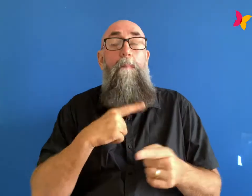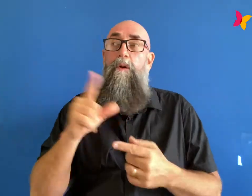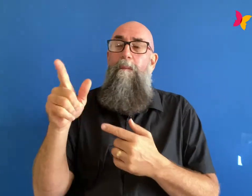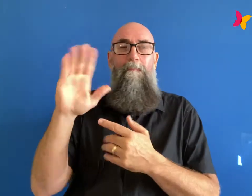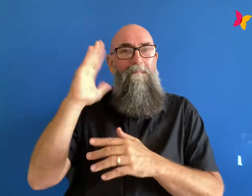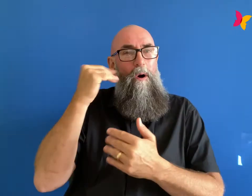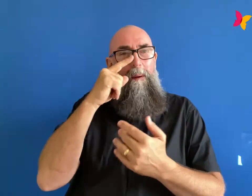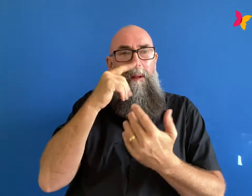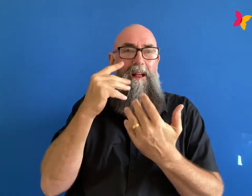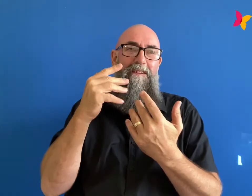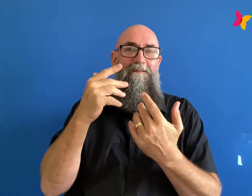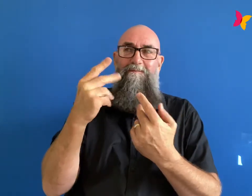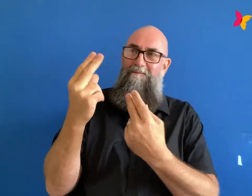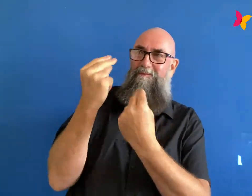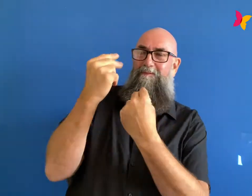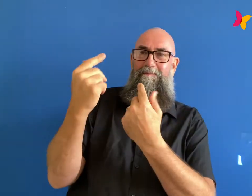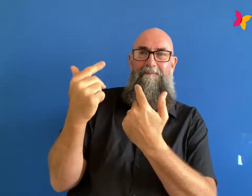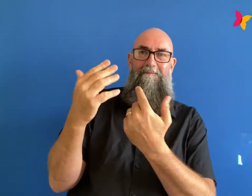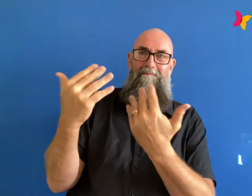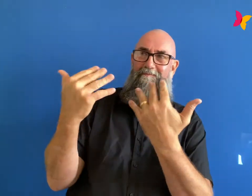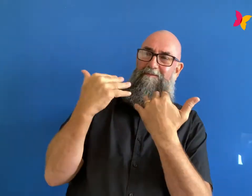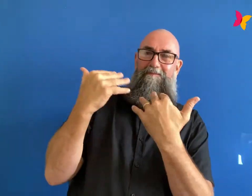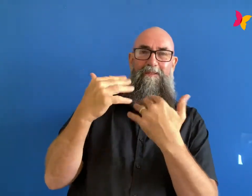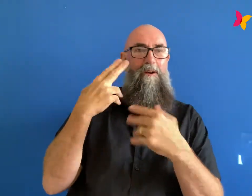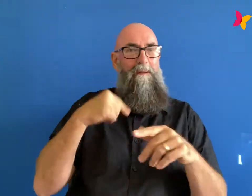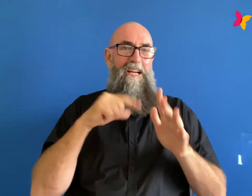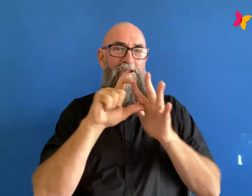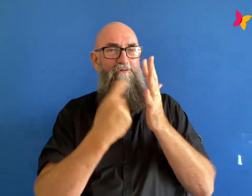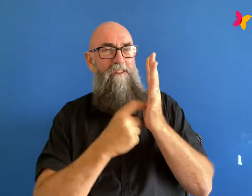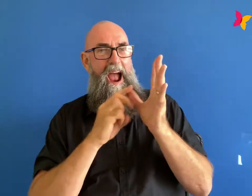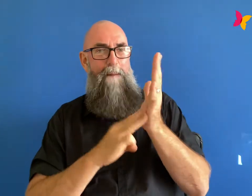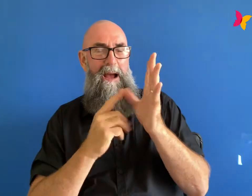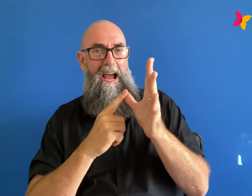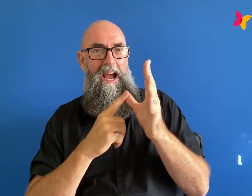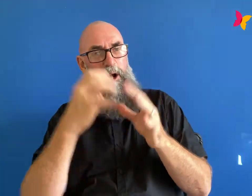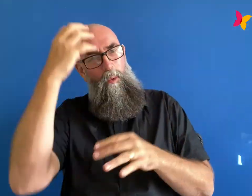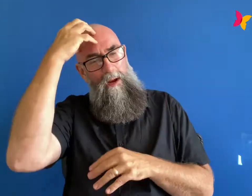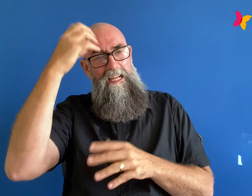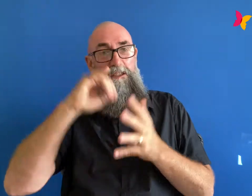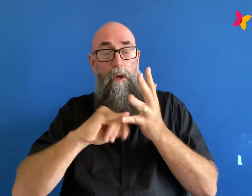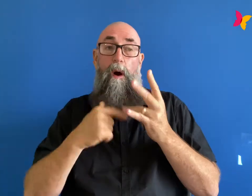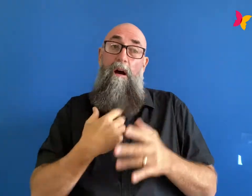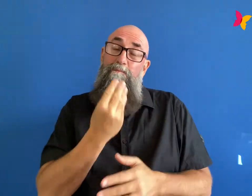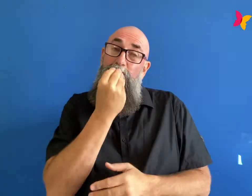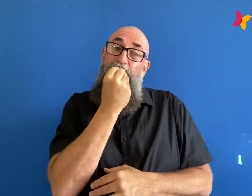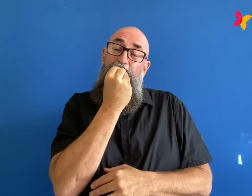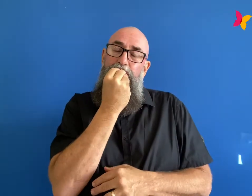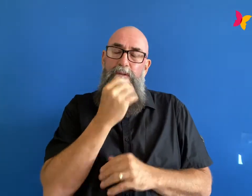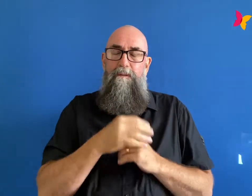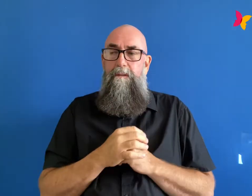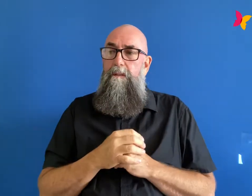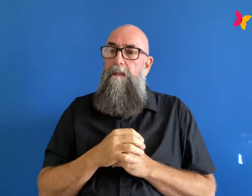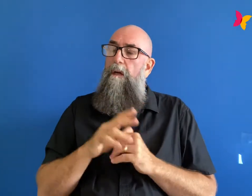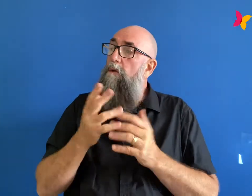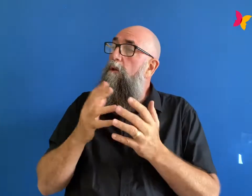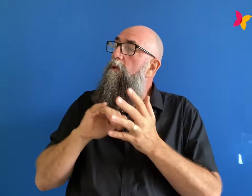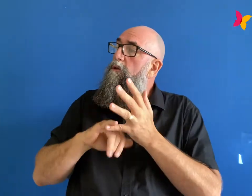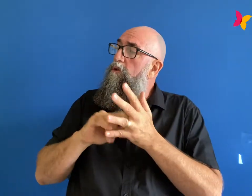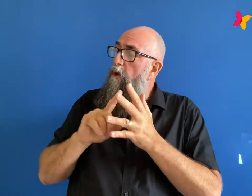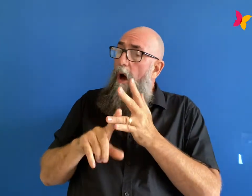drama queen with the encouragement of this friend amy sought out professional help she saw the school counselor as well